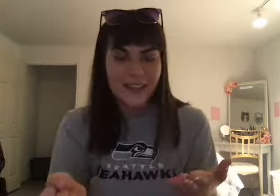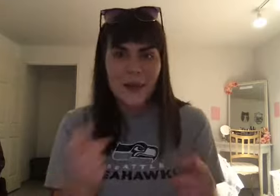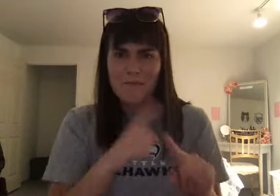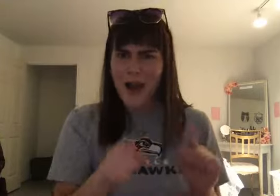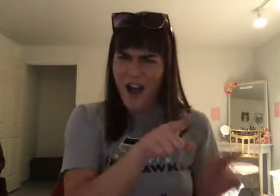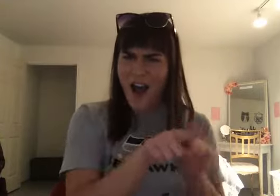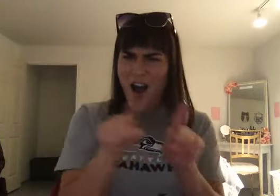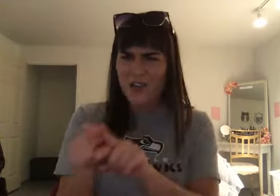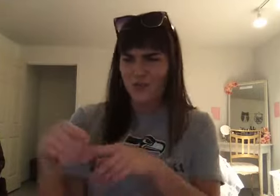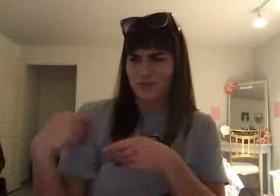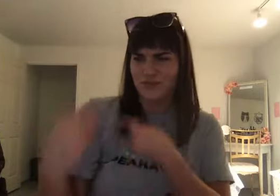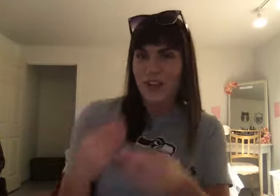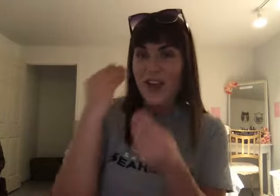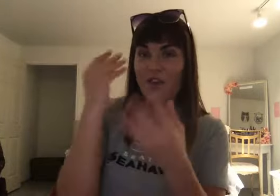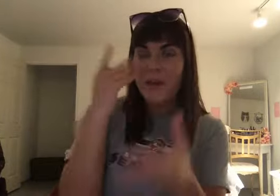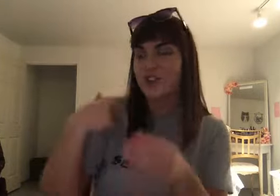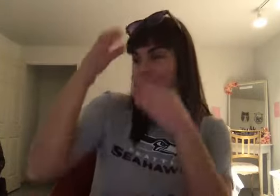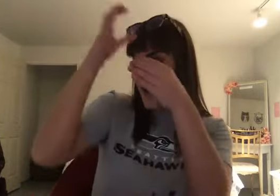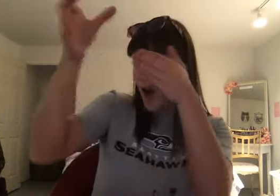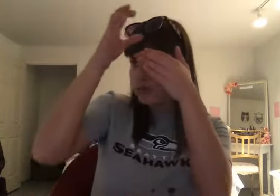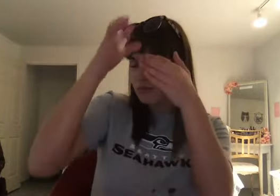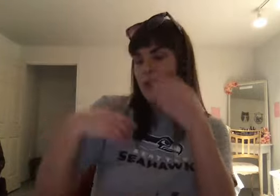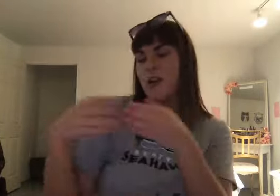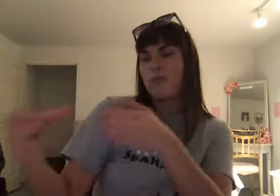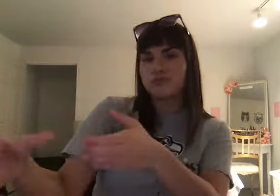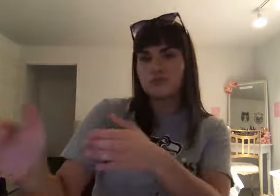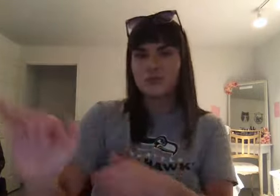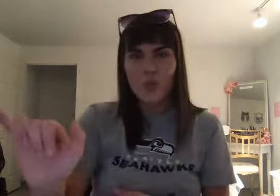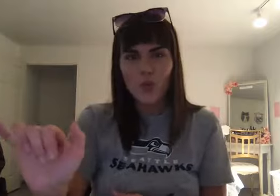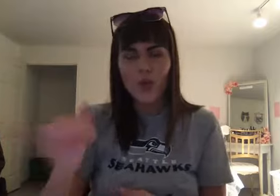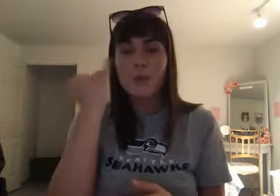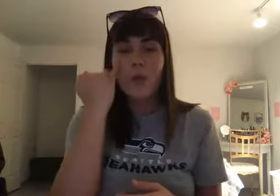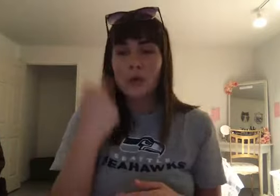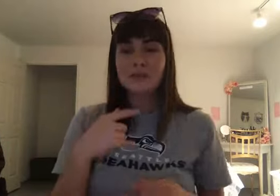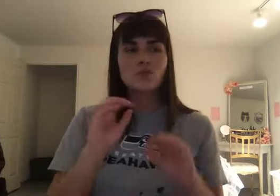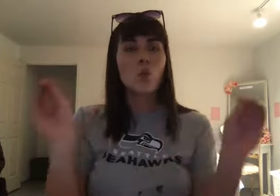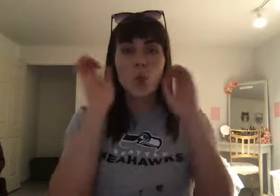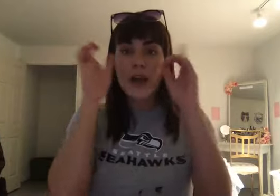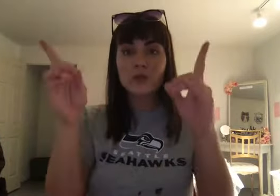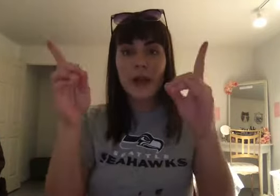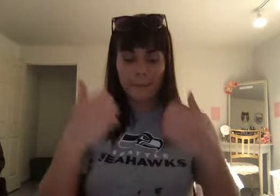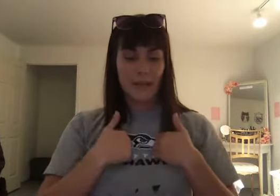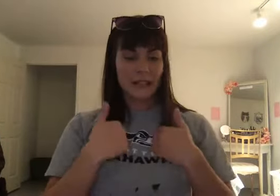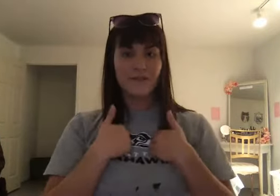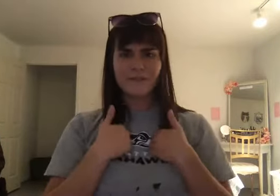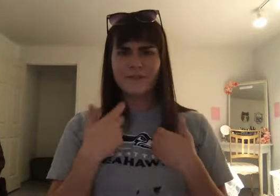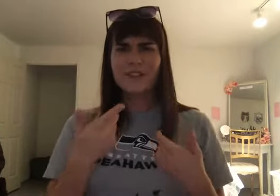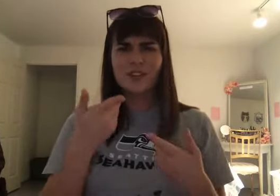also pass on that knowledge to the next generation. Because if you do not. If you do not educate yourself. Then you're not going to be successful as